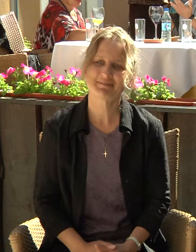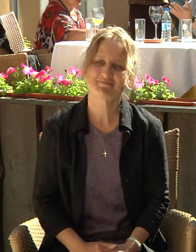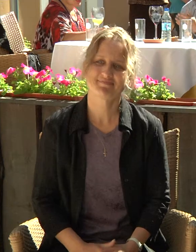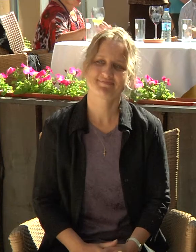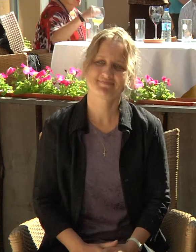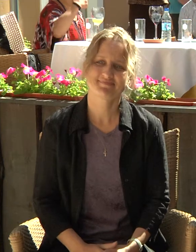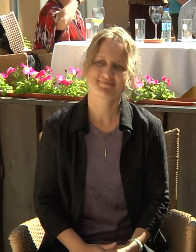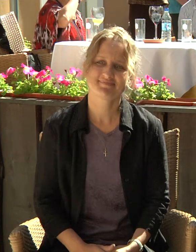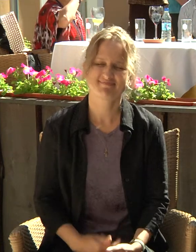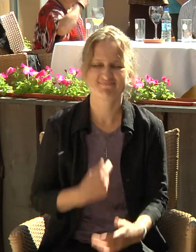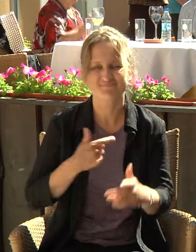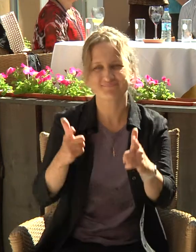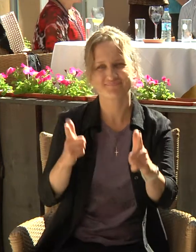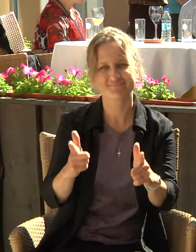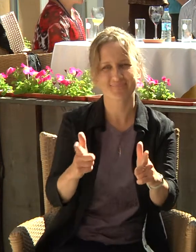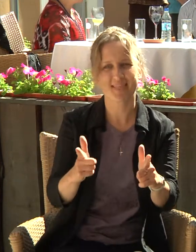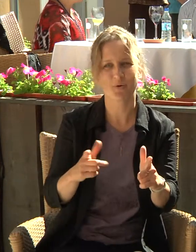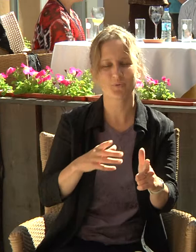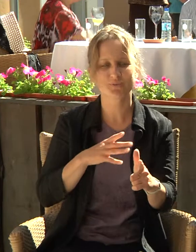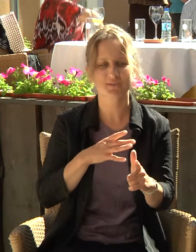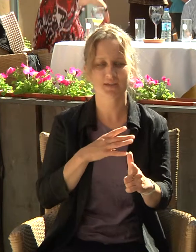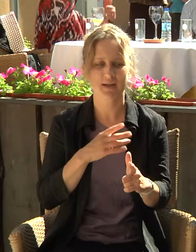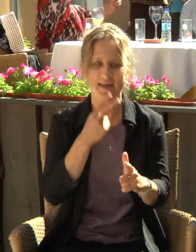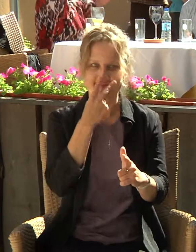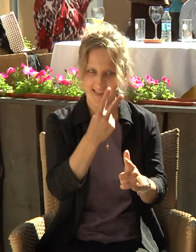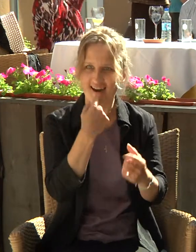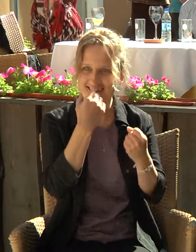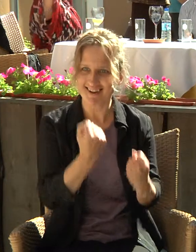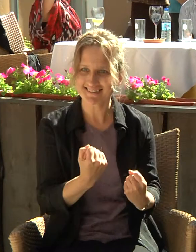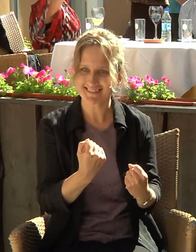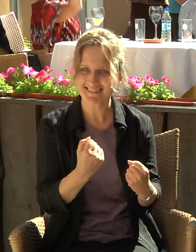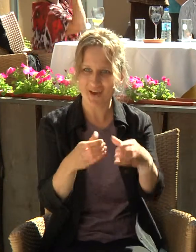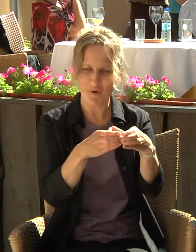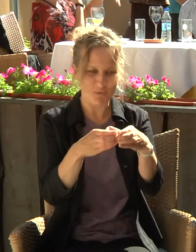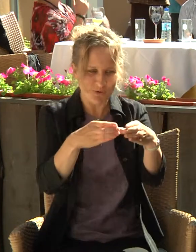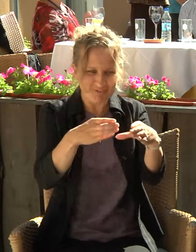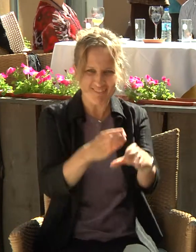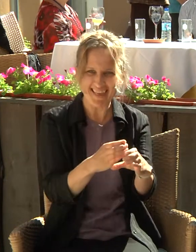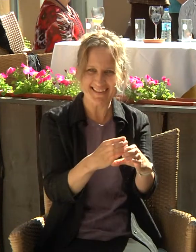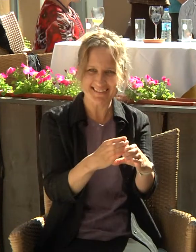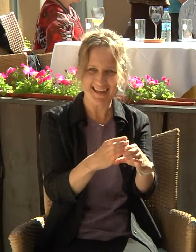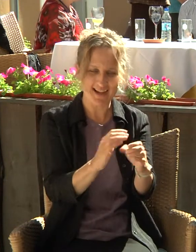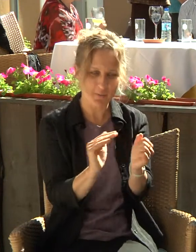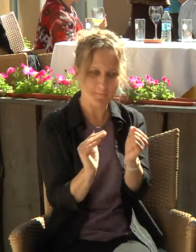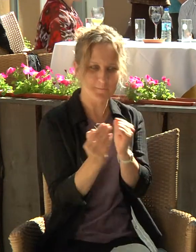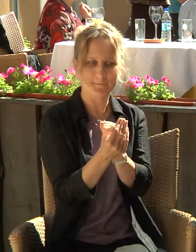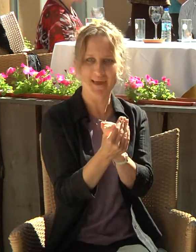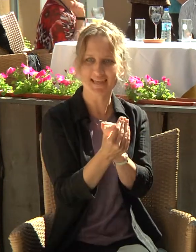I agree it is difficult to see. It is often called the hidden disability.